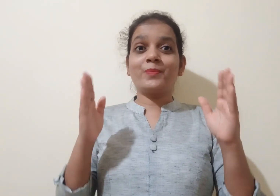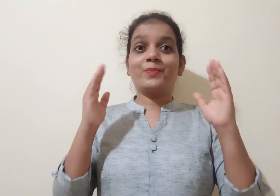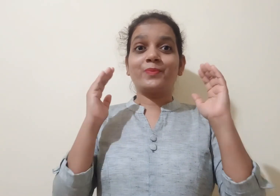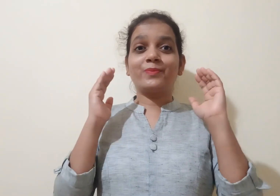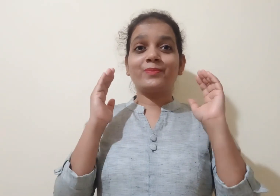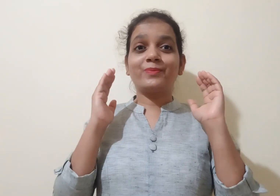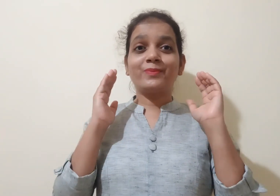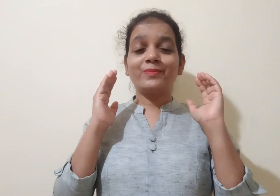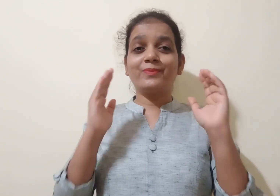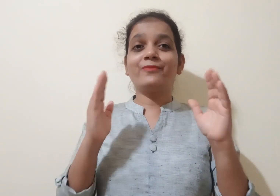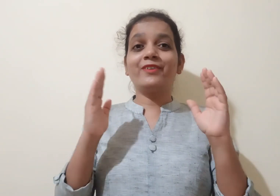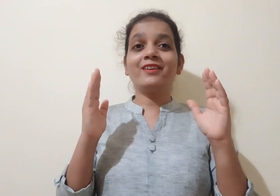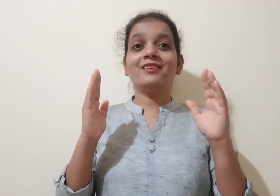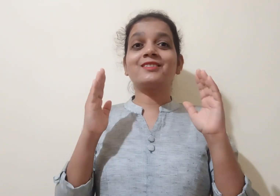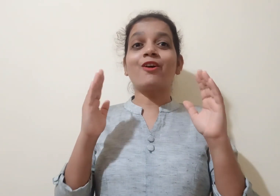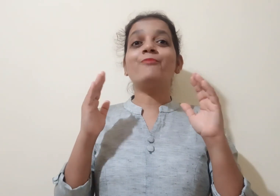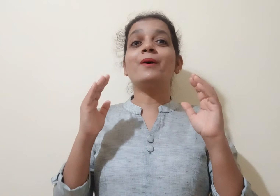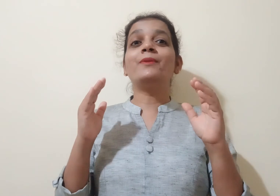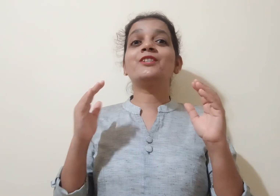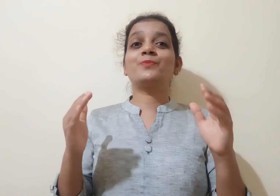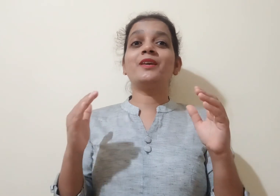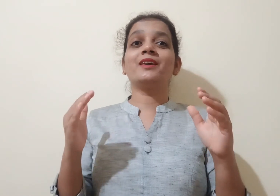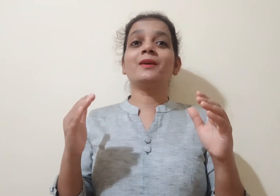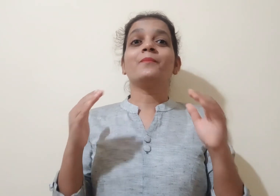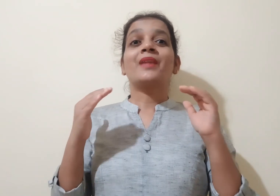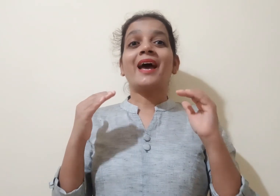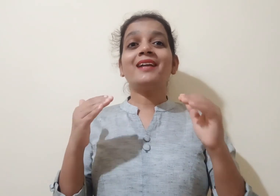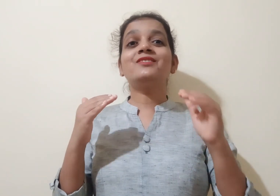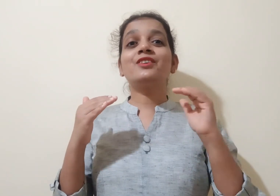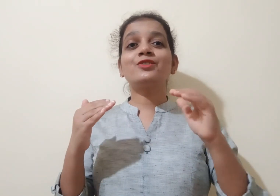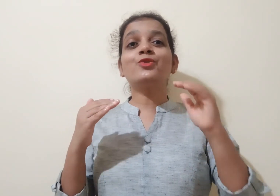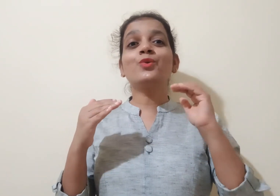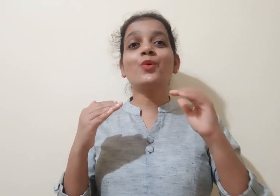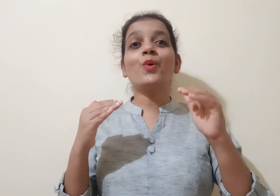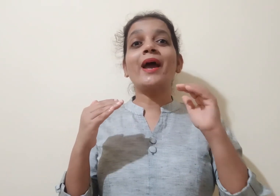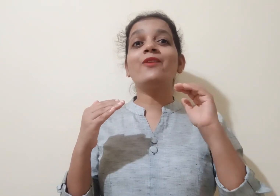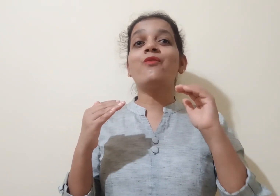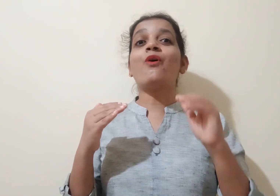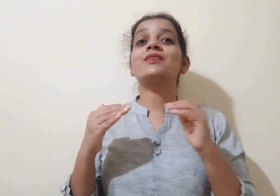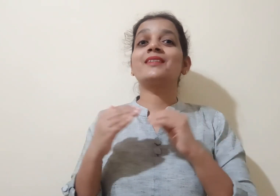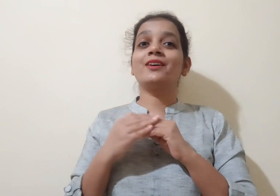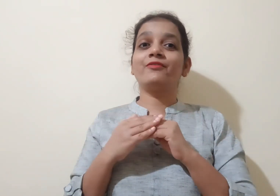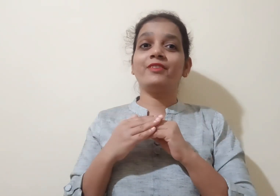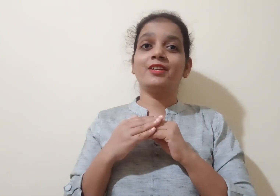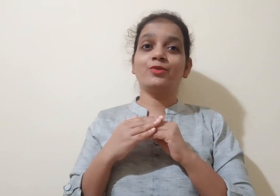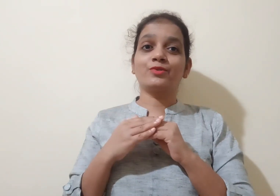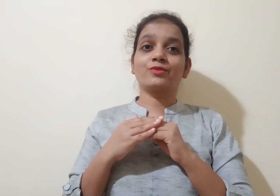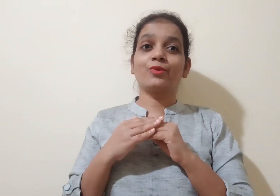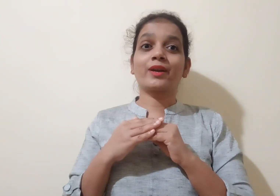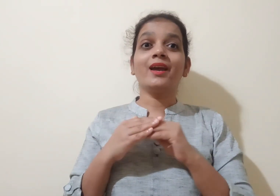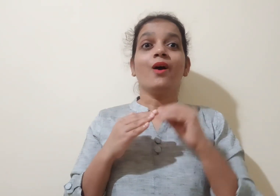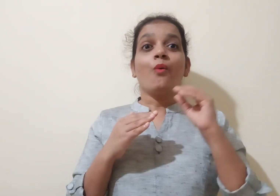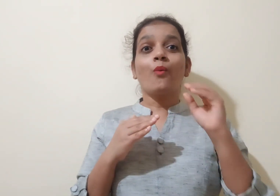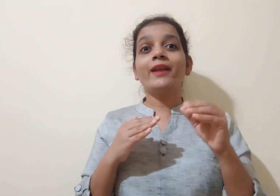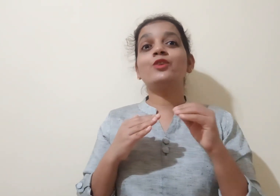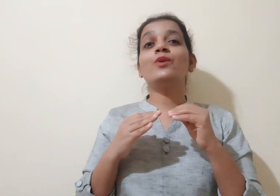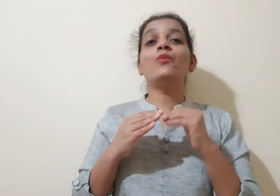winners of public speaking. And just you go and watch their videos, okay? When you will